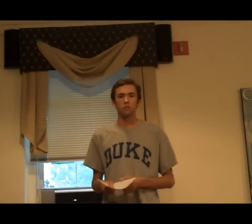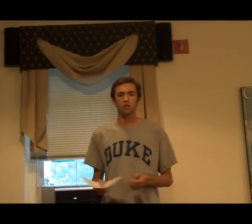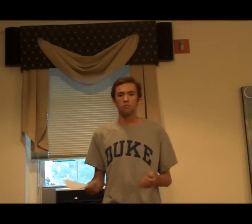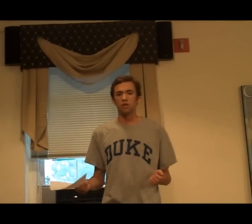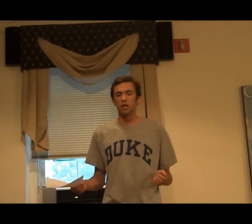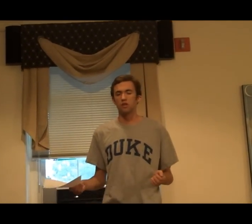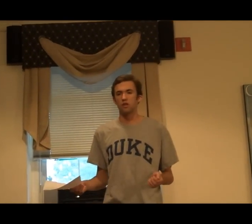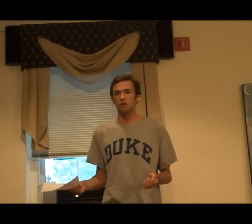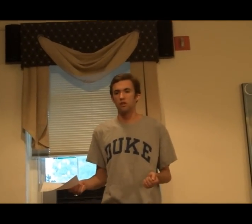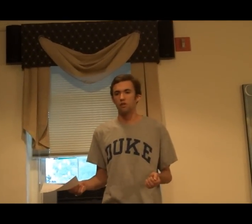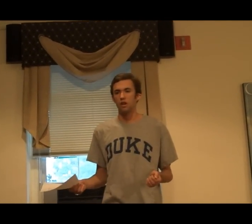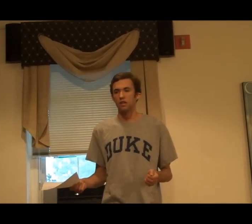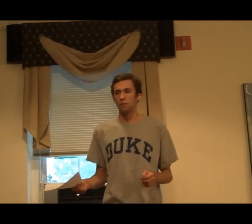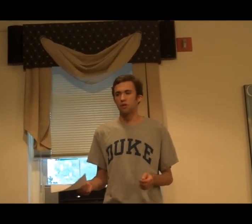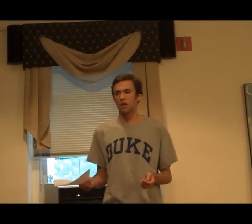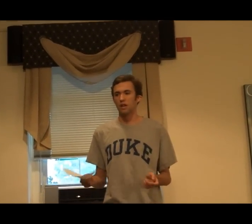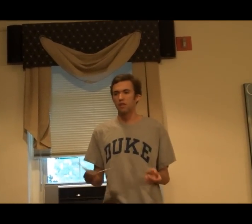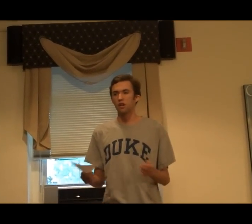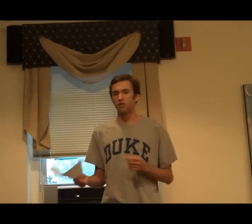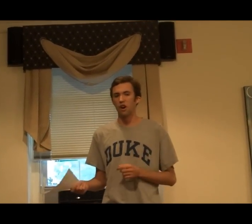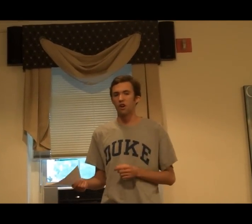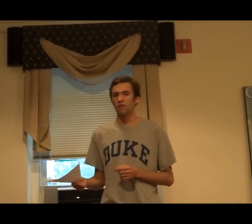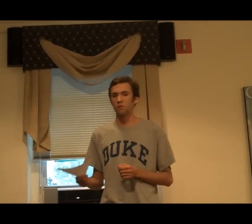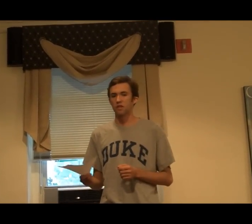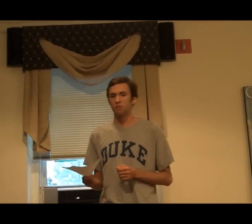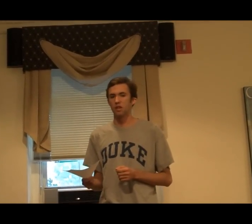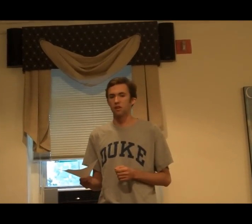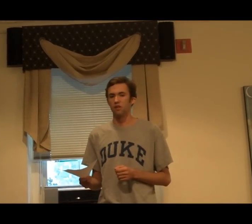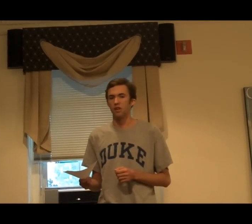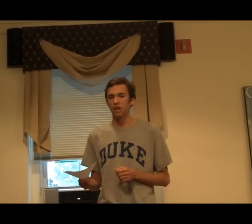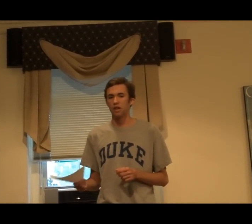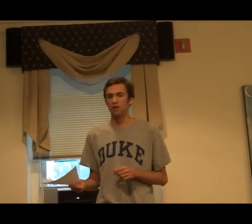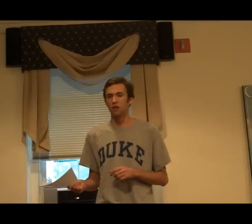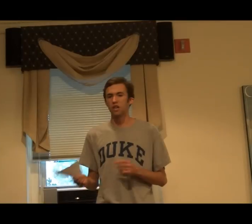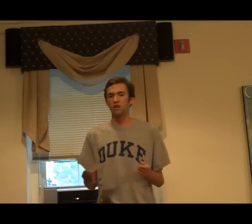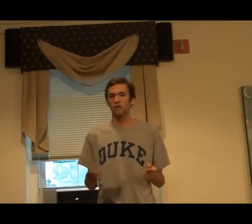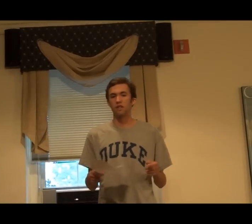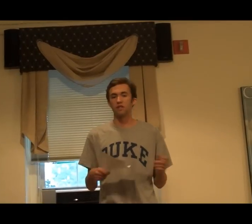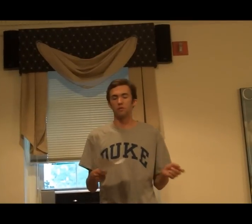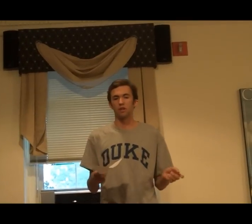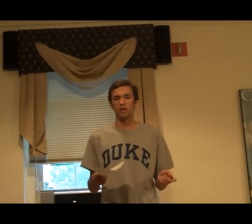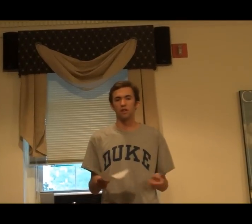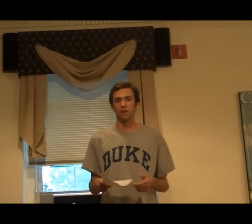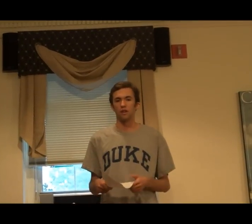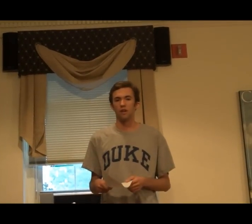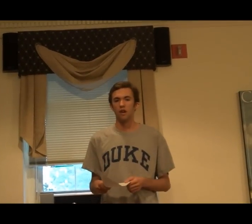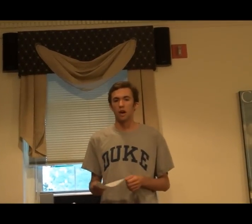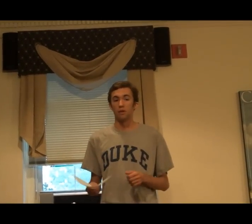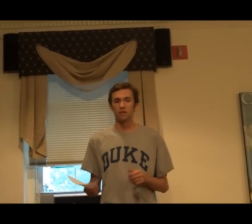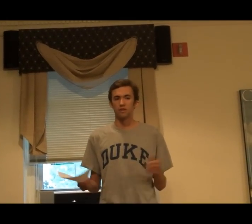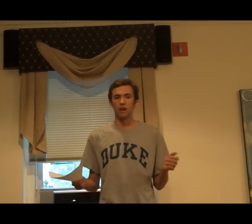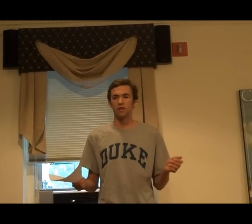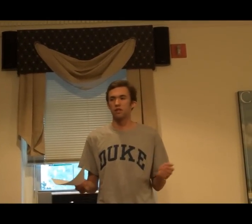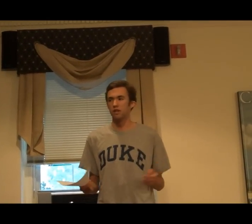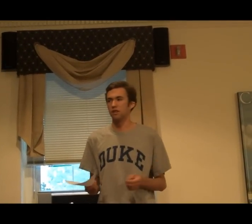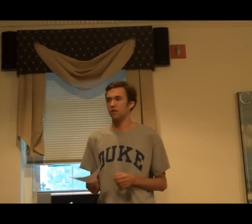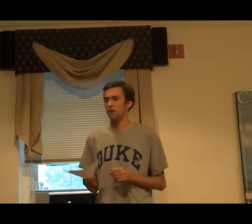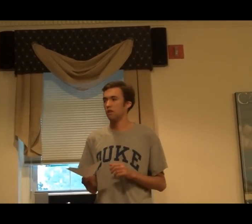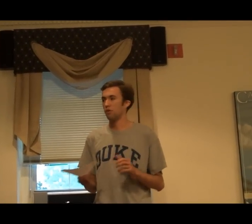Human Communication Institute, is able to sign Tickle DAR if he wants to be tickled, and DAR Tickle if he's doing the tickling. I mean, this obviously isn't the most